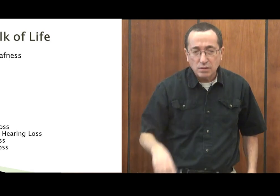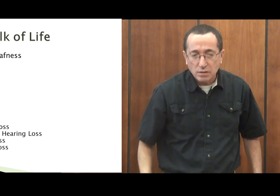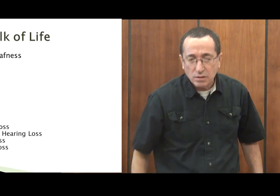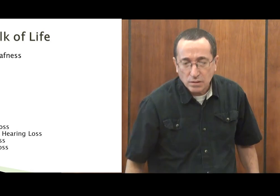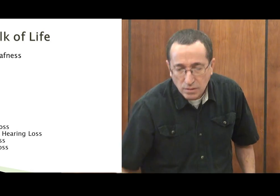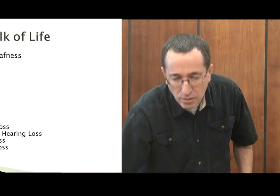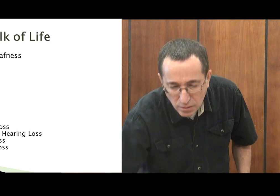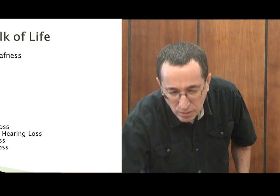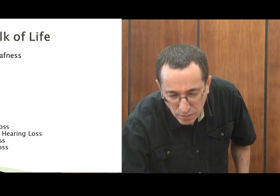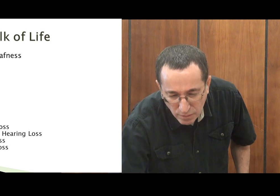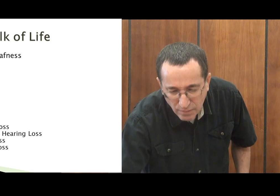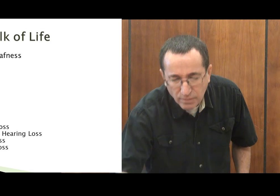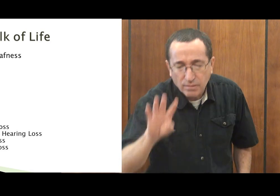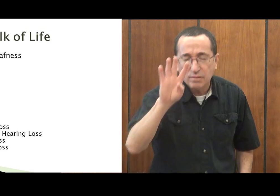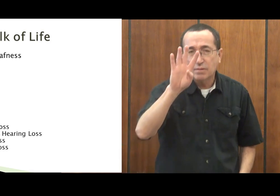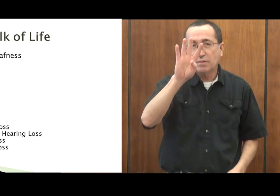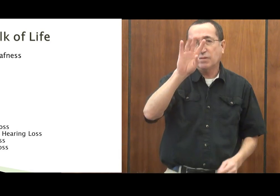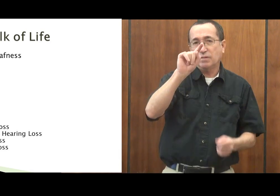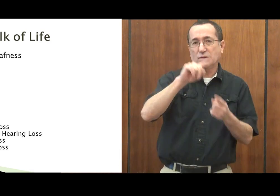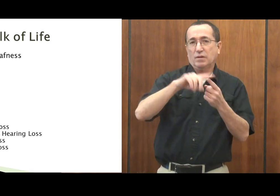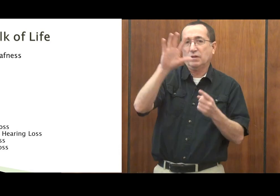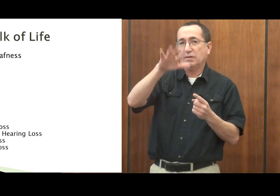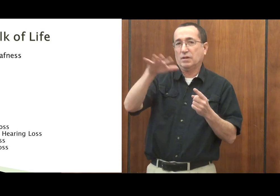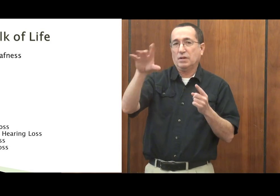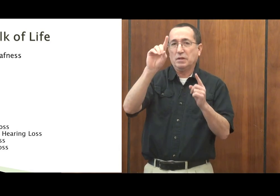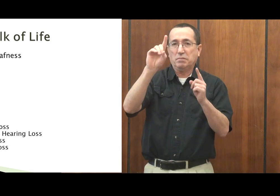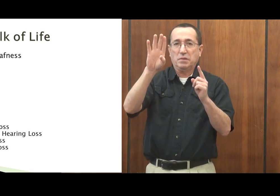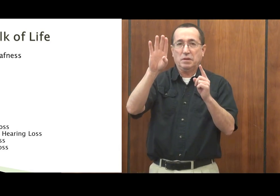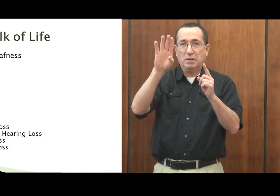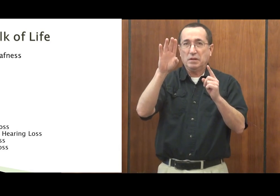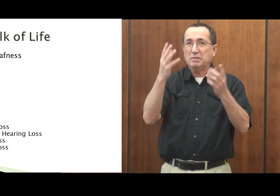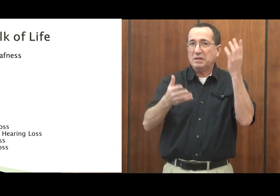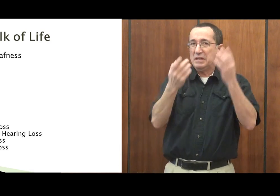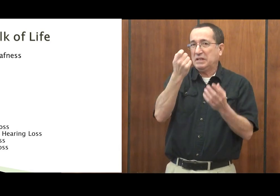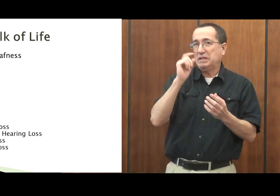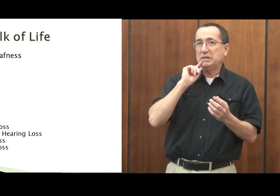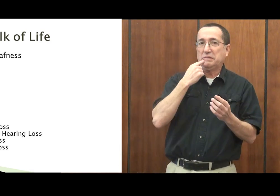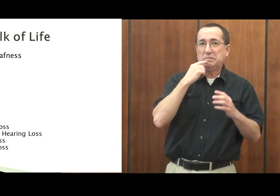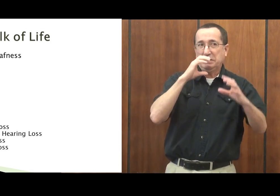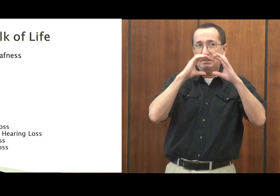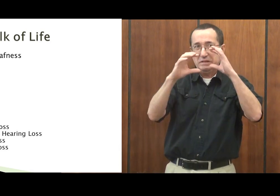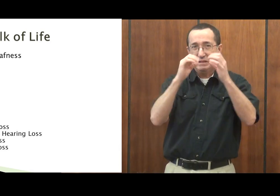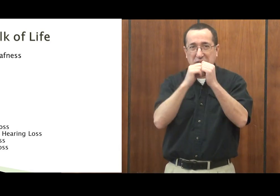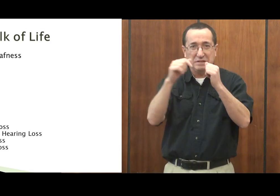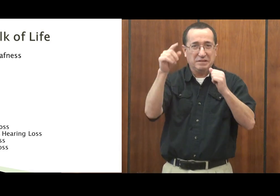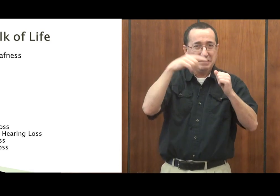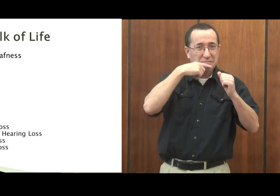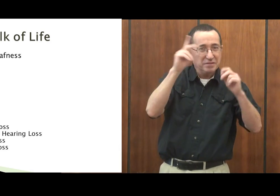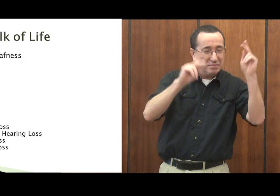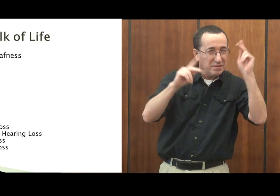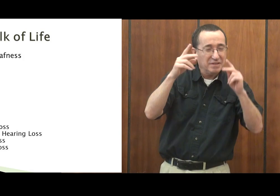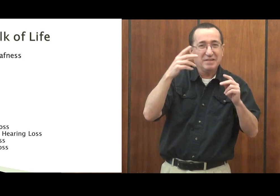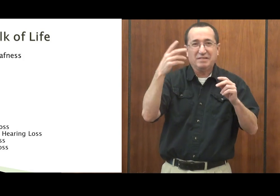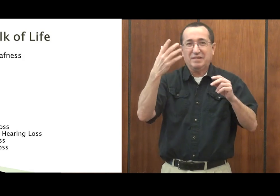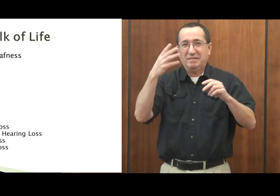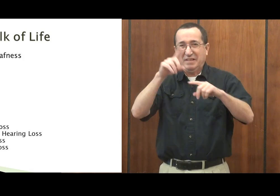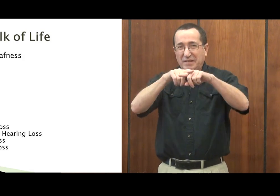41 to 55 decibel loss. And it's starting to have a little bit harder time